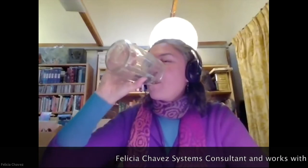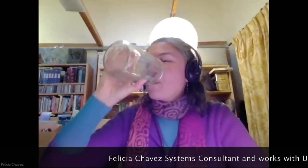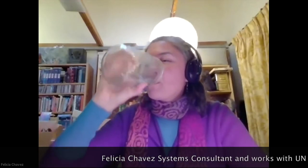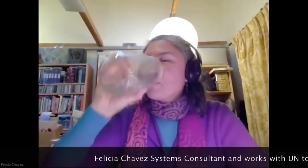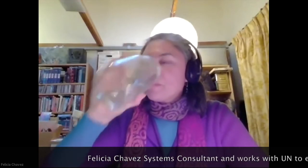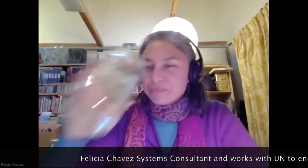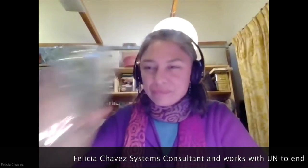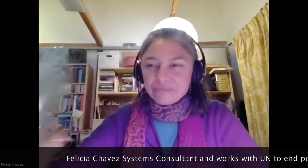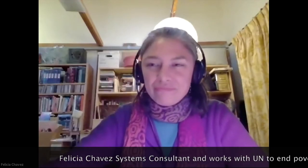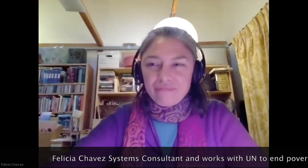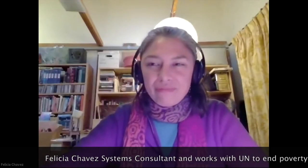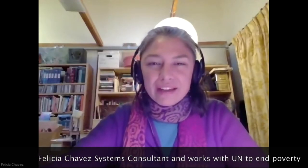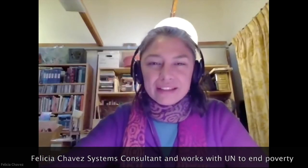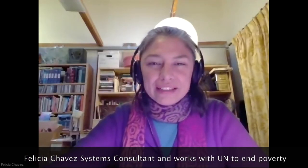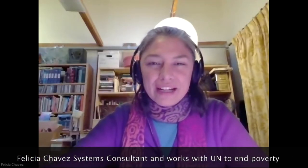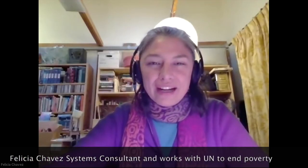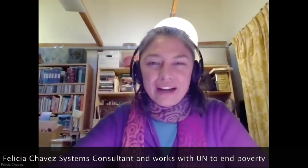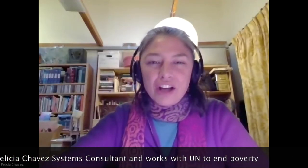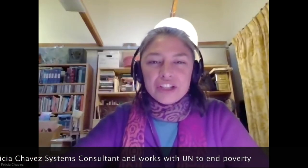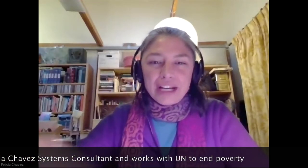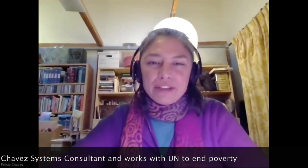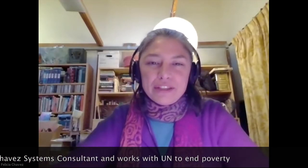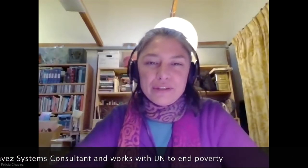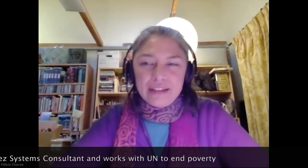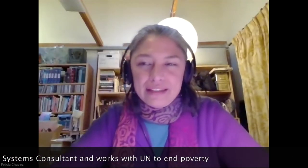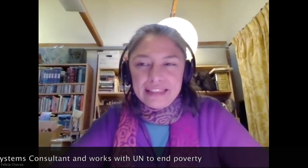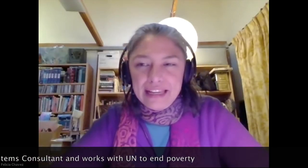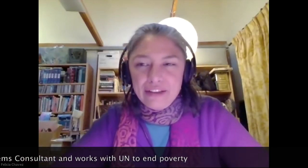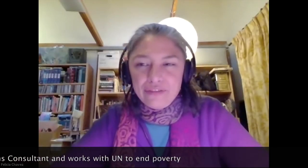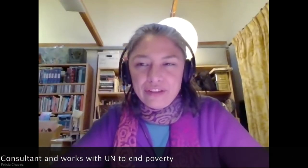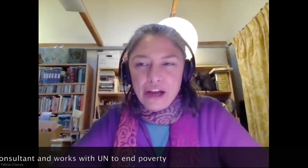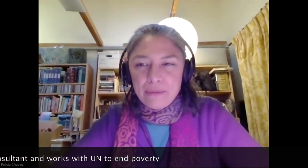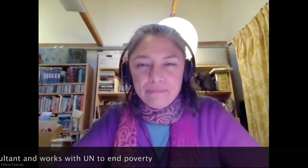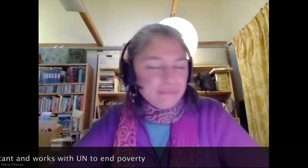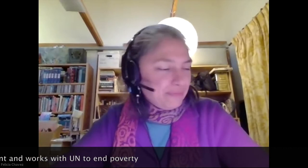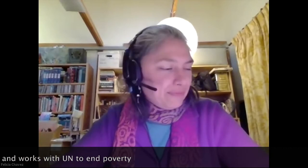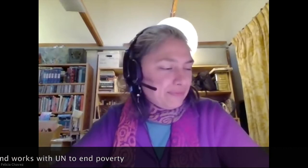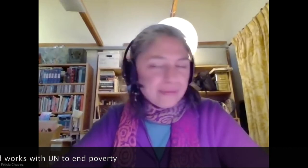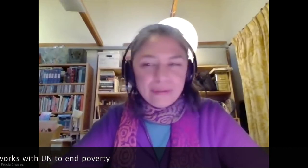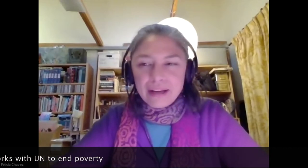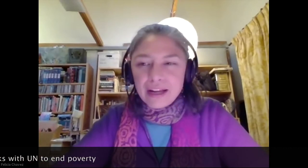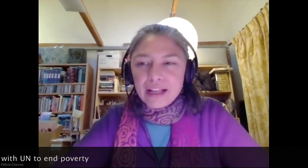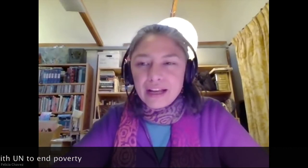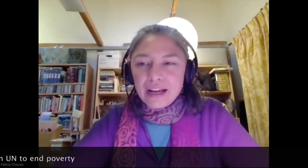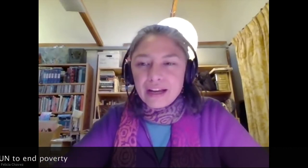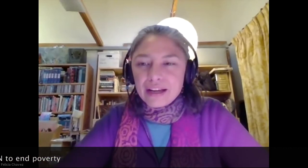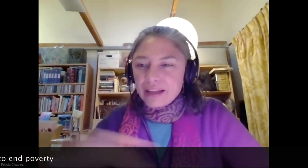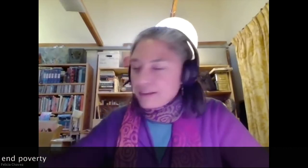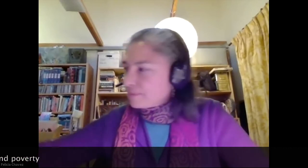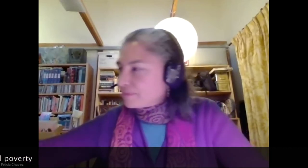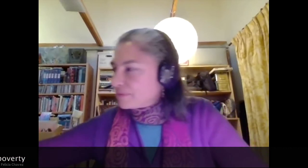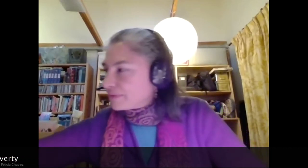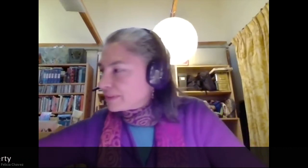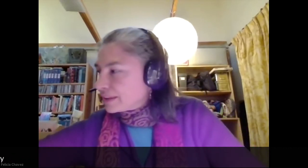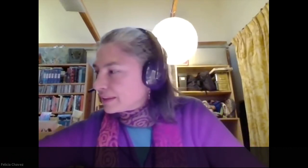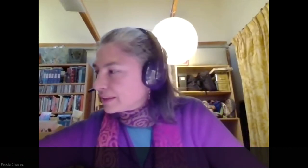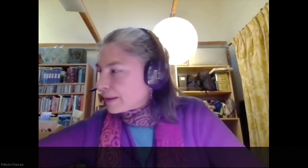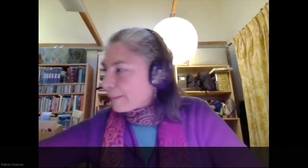okay maybe i don't know i'll check with susan and see if um francis i'd like to introduce myself